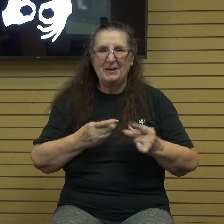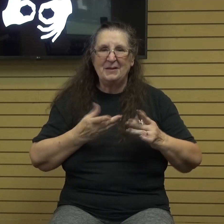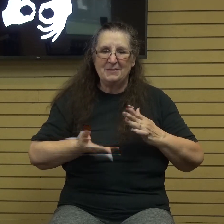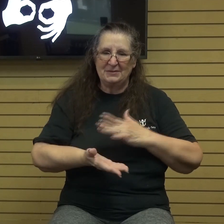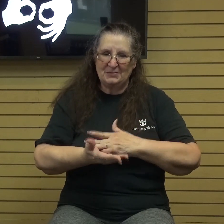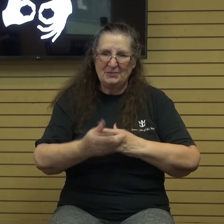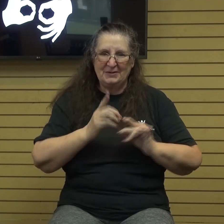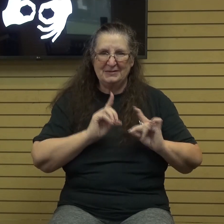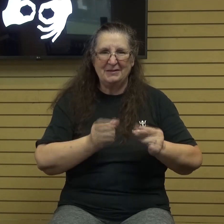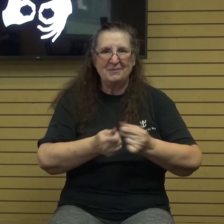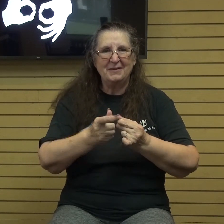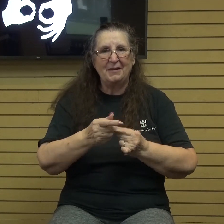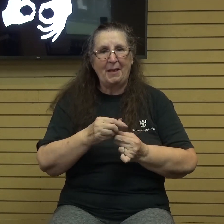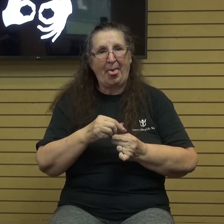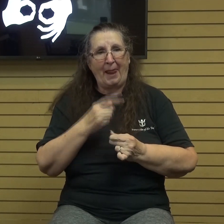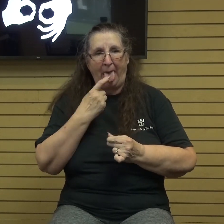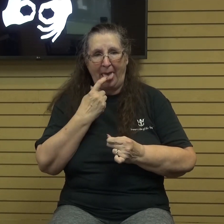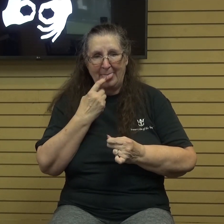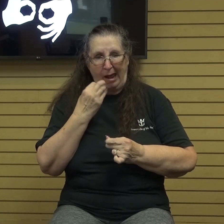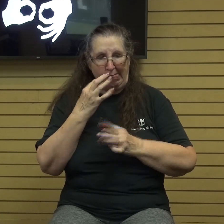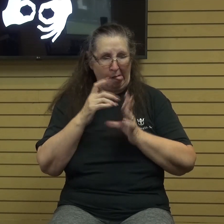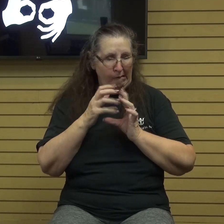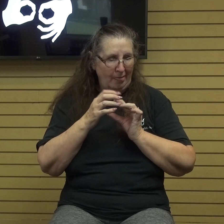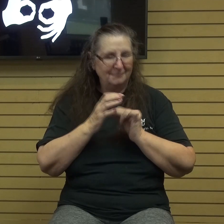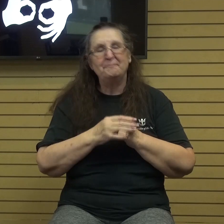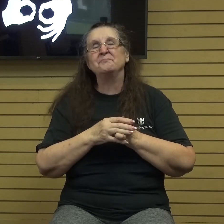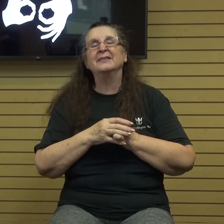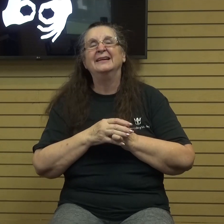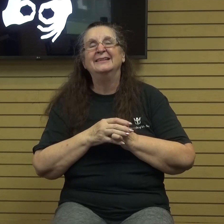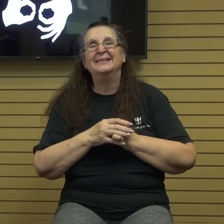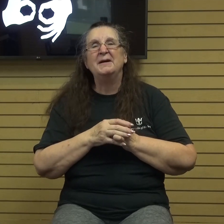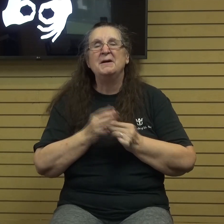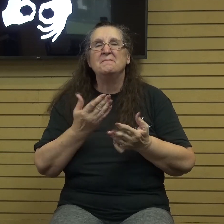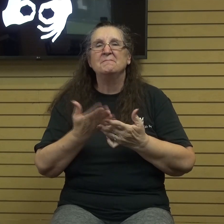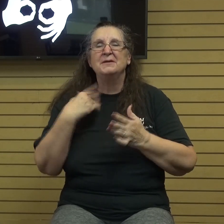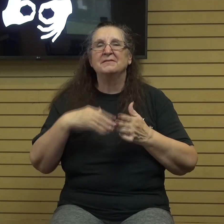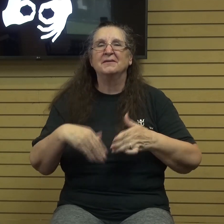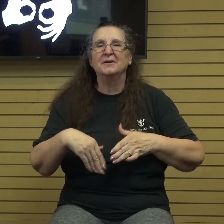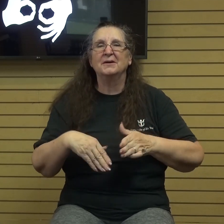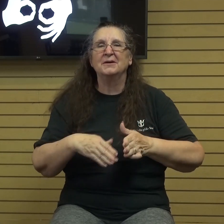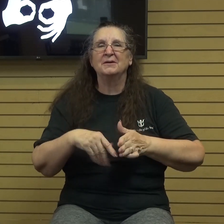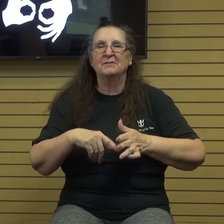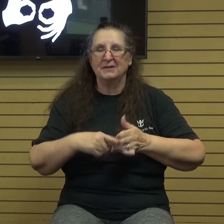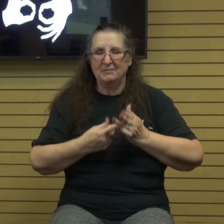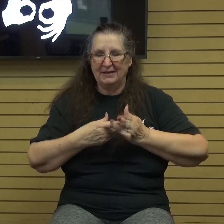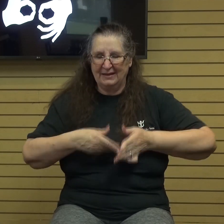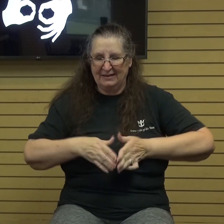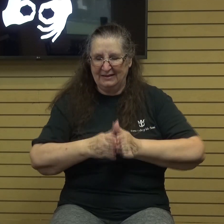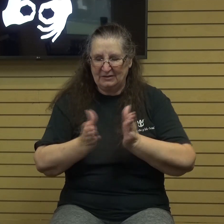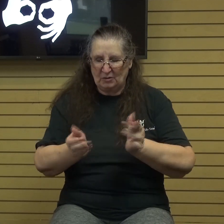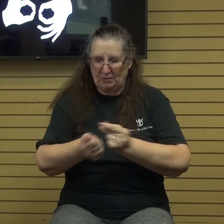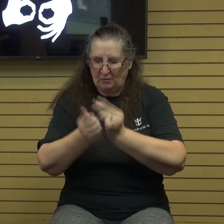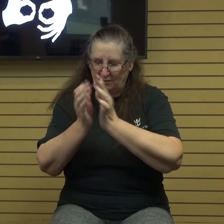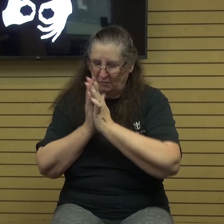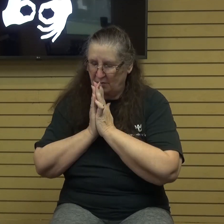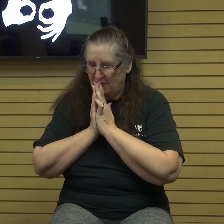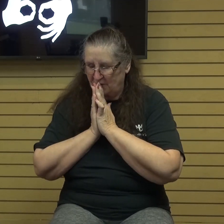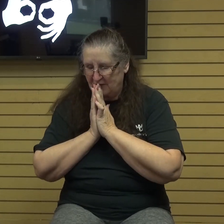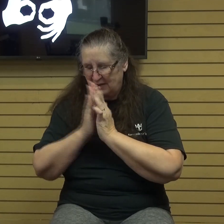A little bit of a tongue twister there. But before we begin, let's open up in a word of prayer. Heavenly Father God, we